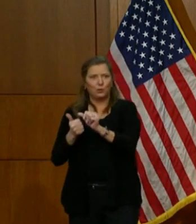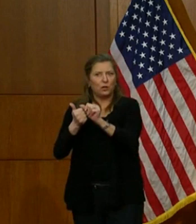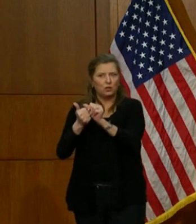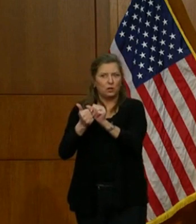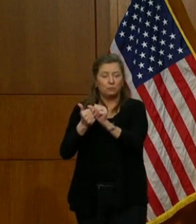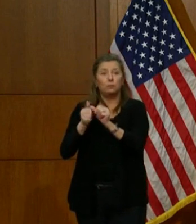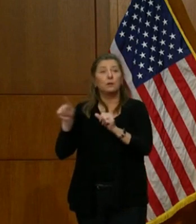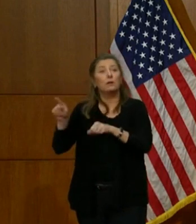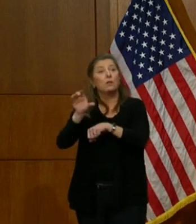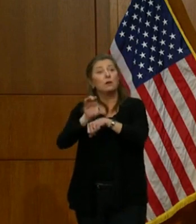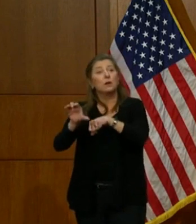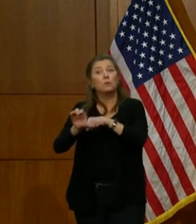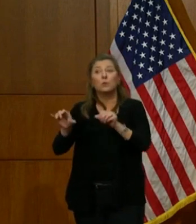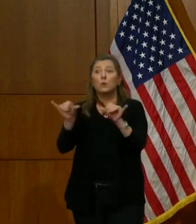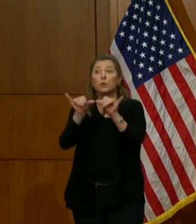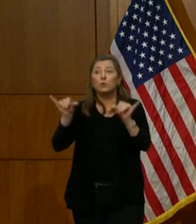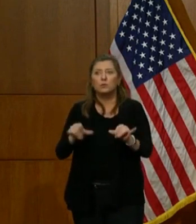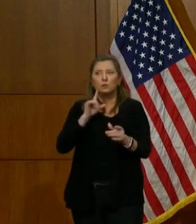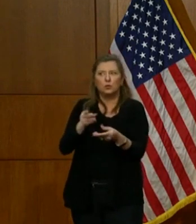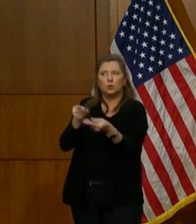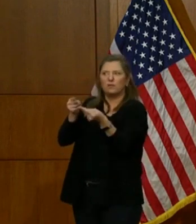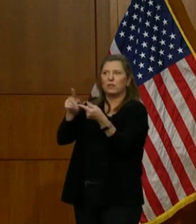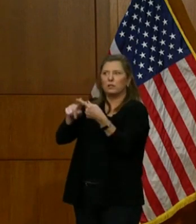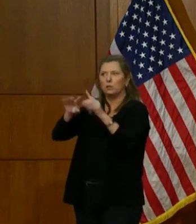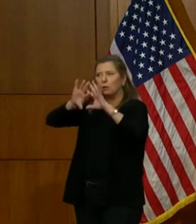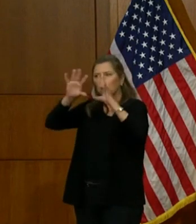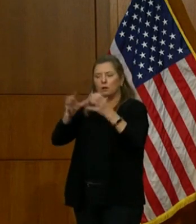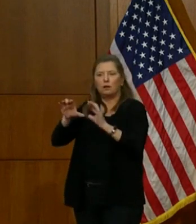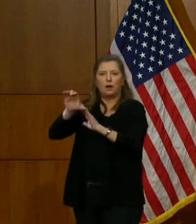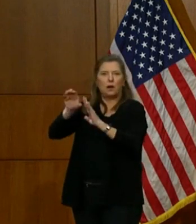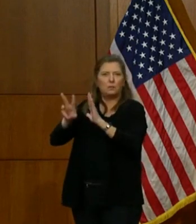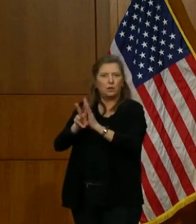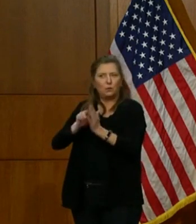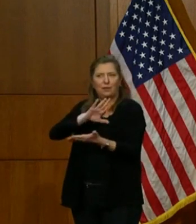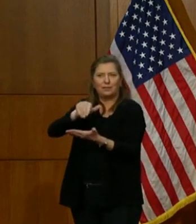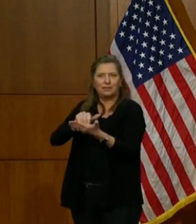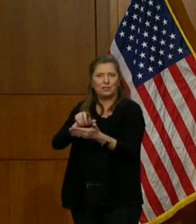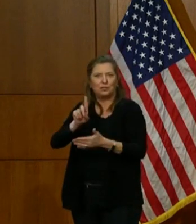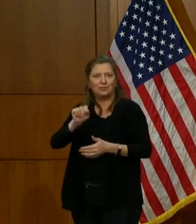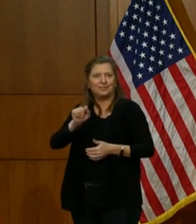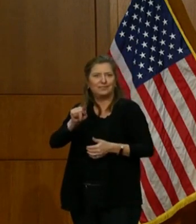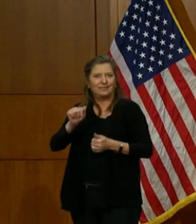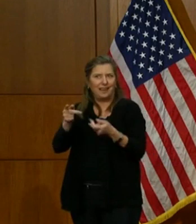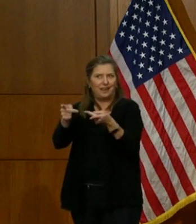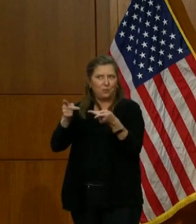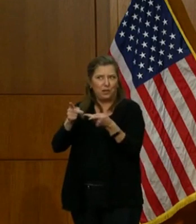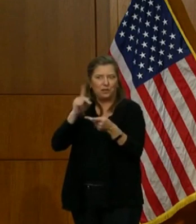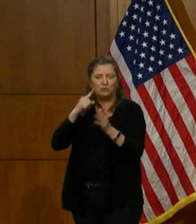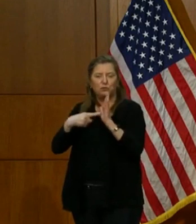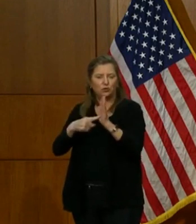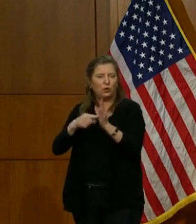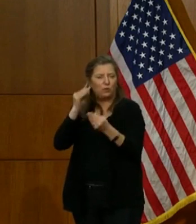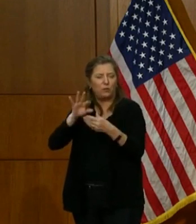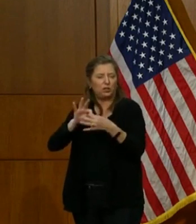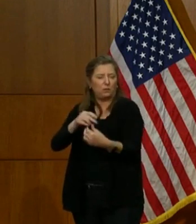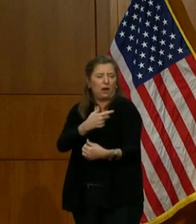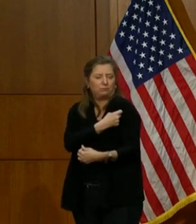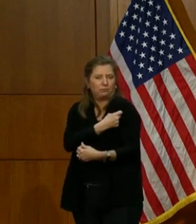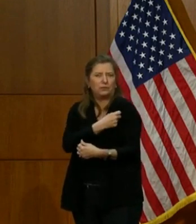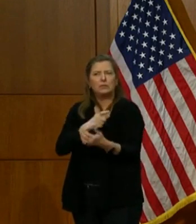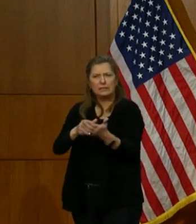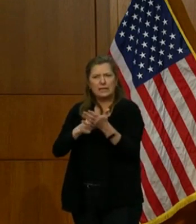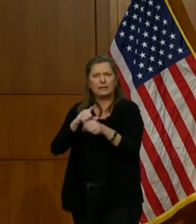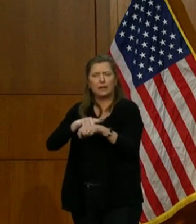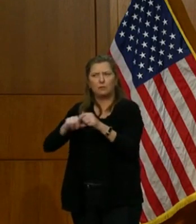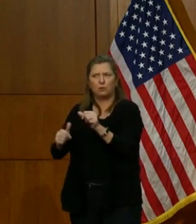computer systems to feed seamlessly into the Commonwealth Central Data Portal for immunization. I'm confident